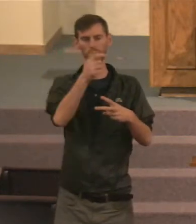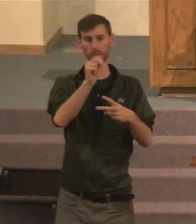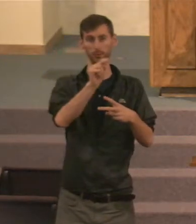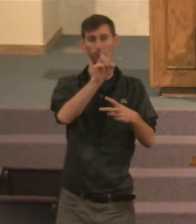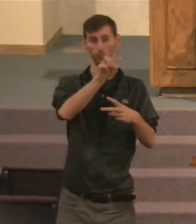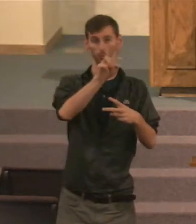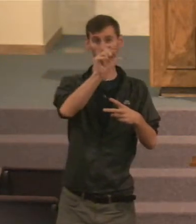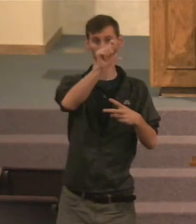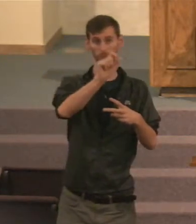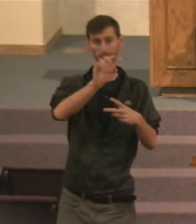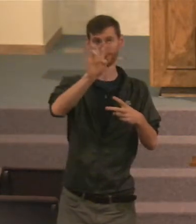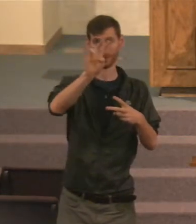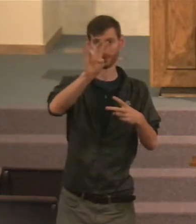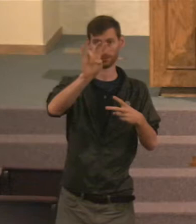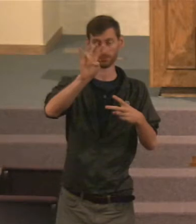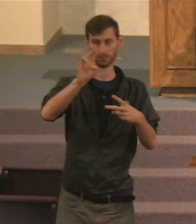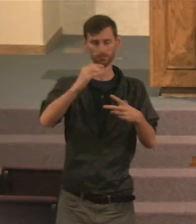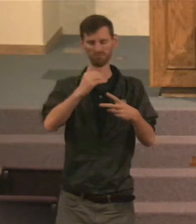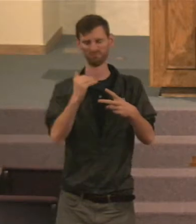Genesis 2, In verse 7.